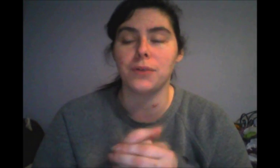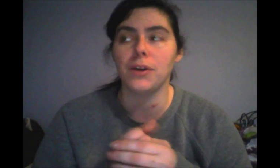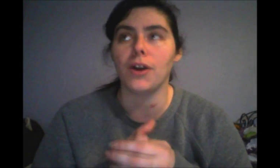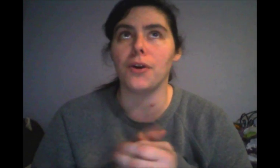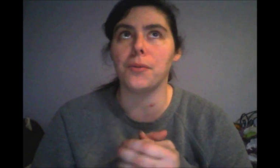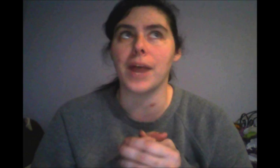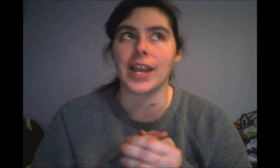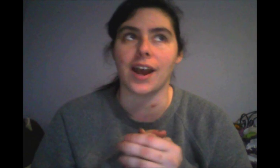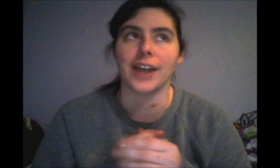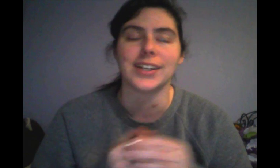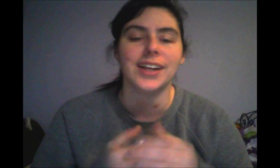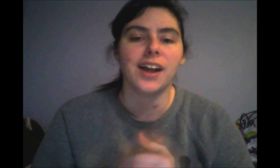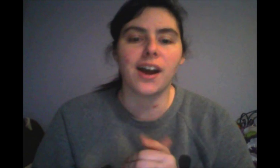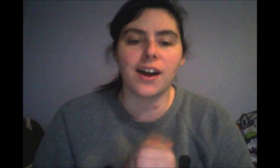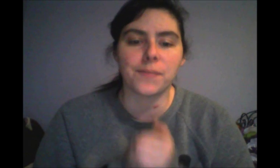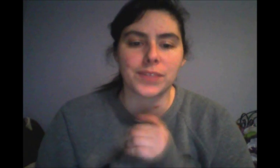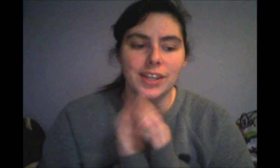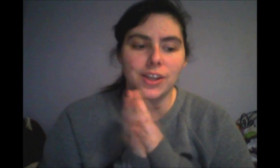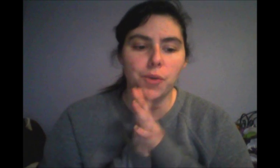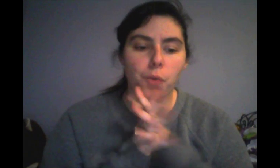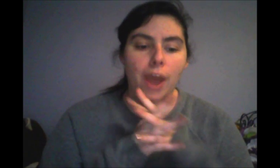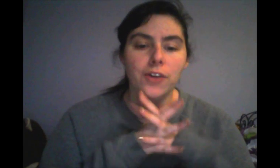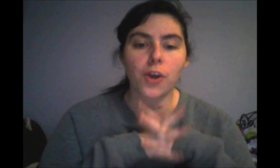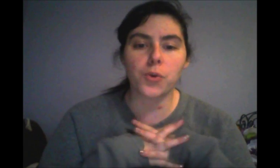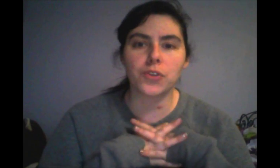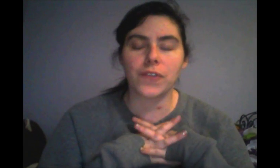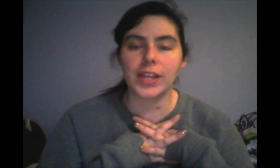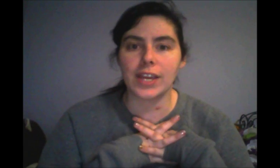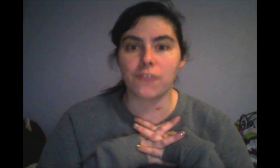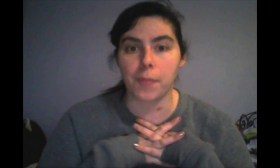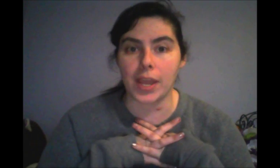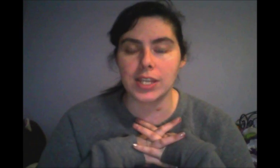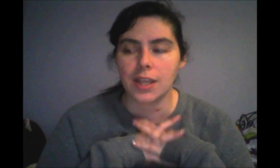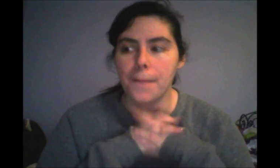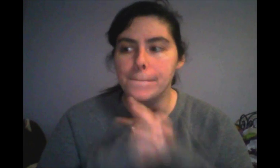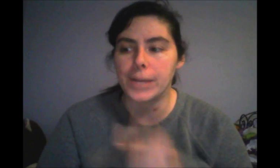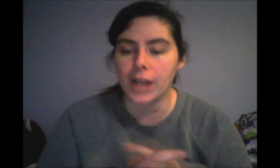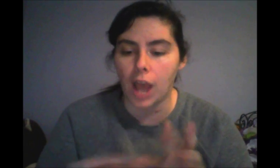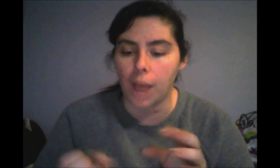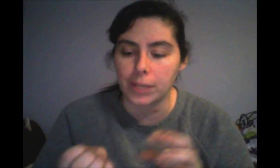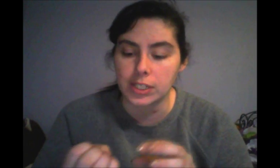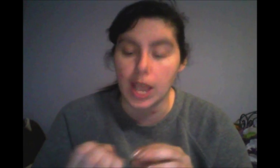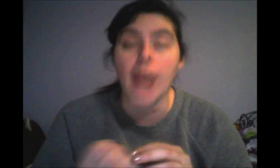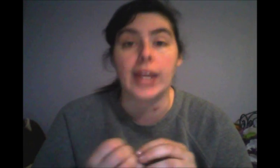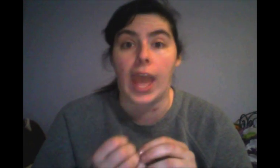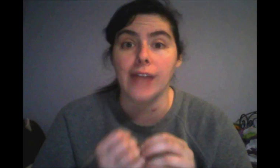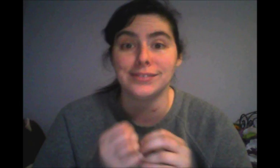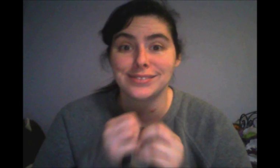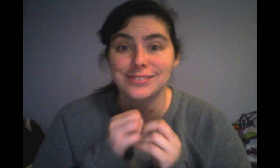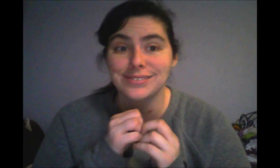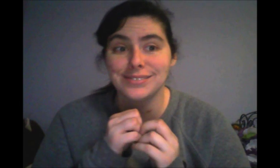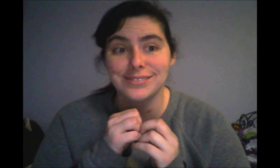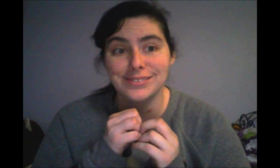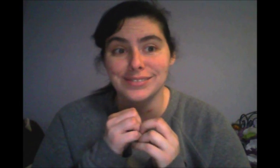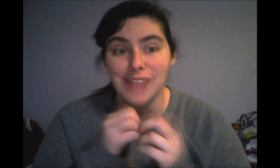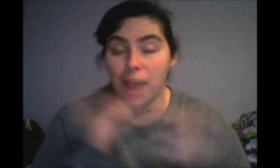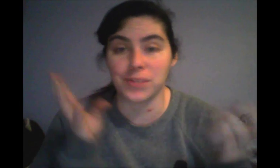Oh my god. Um, I don't know who's filling in for bass, but I'm excited. I'm just